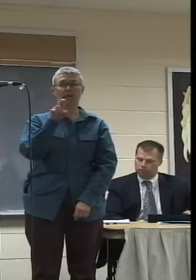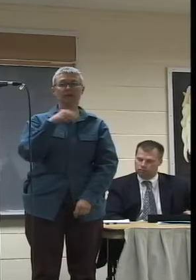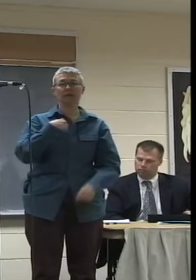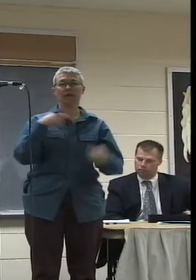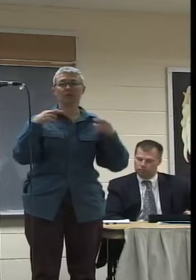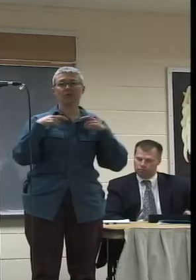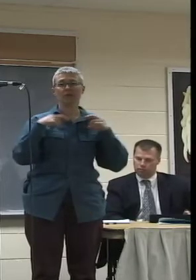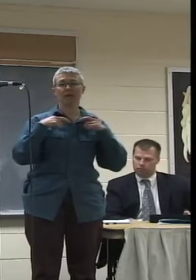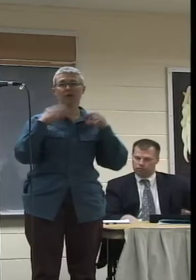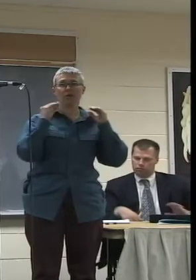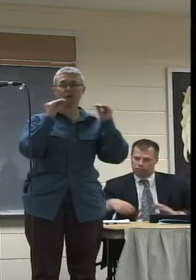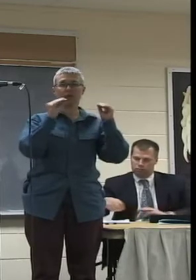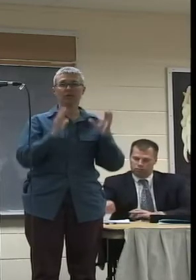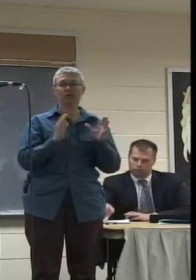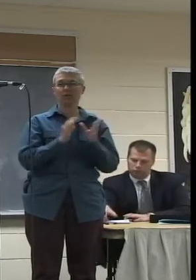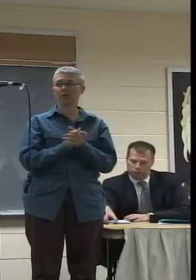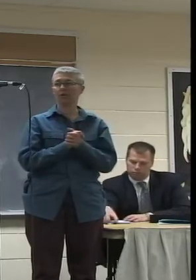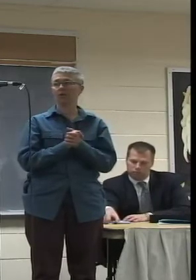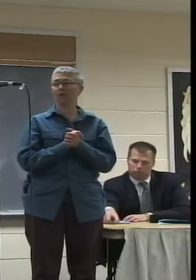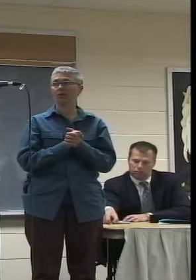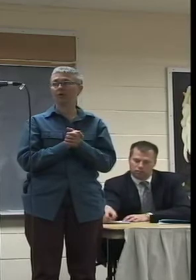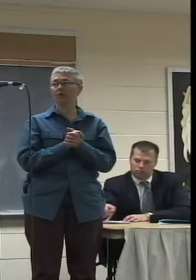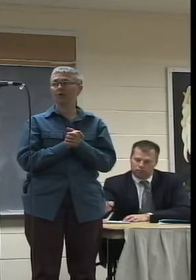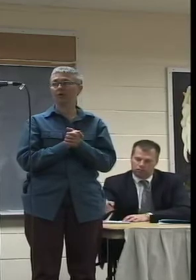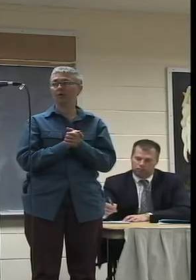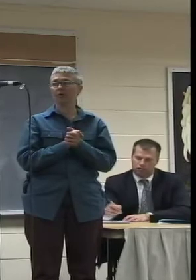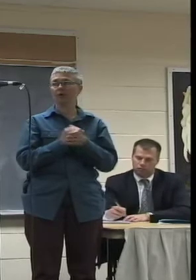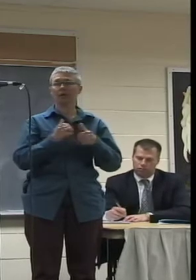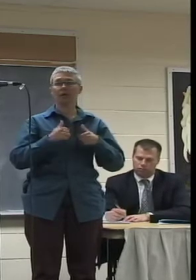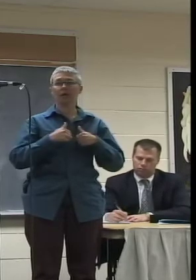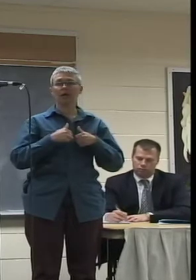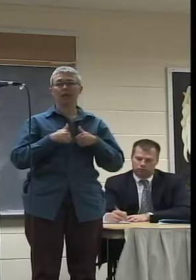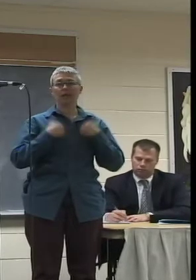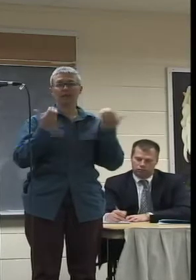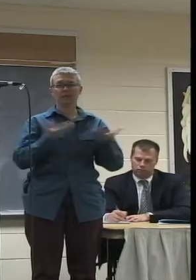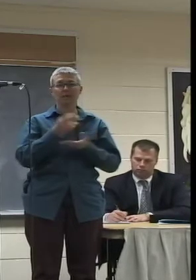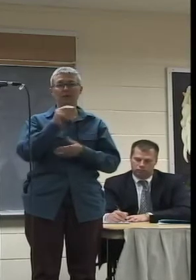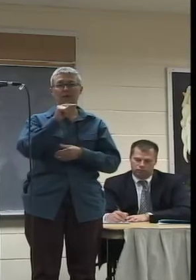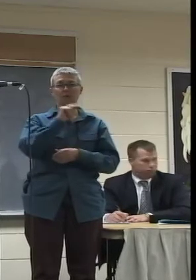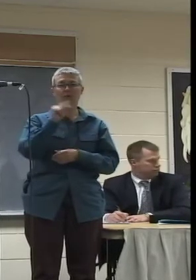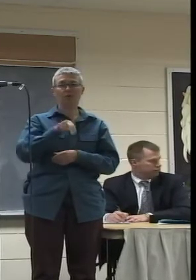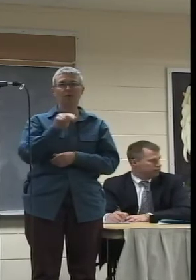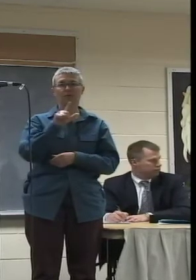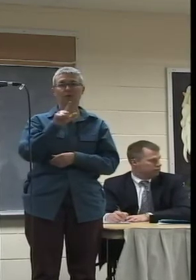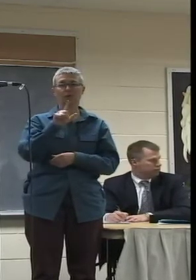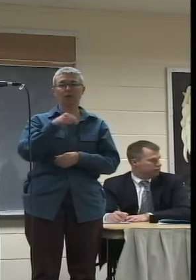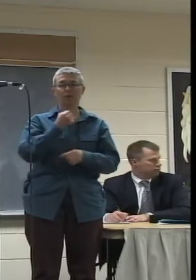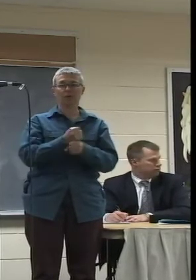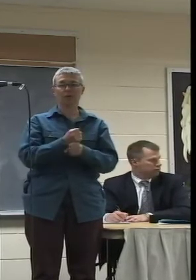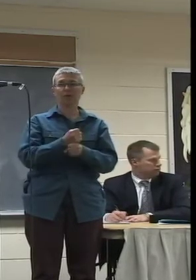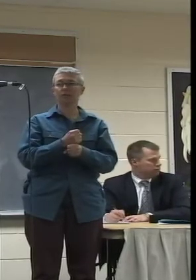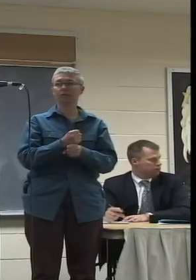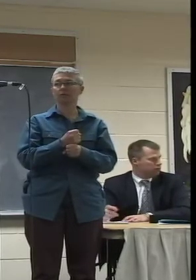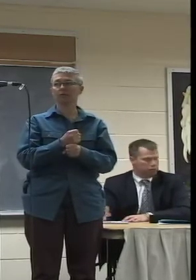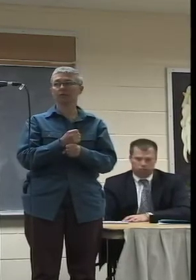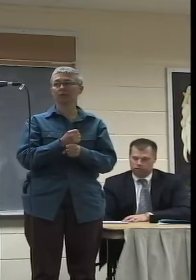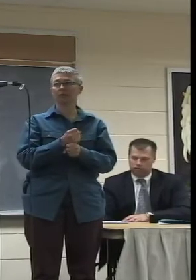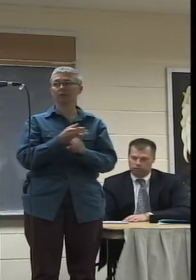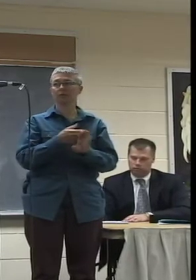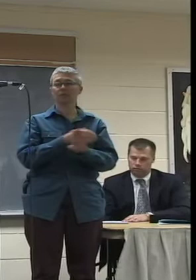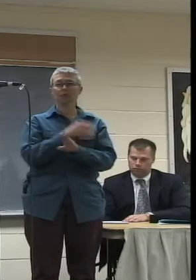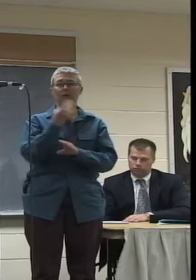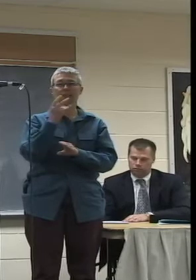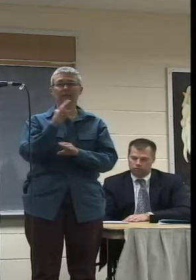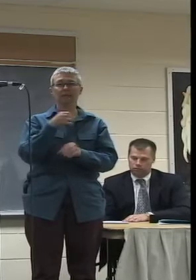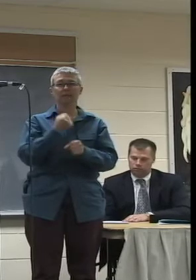who have been living 21 years in Northampton, and prior to that, 17 years in